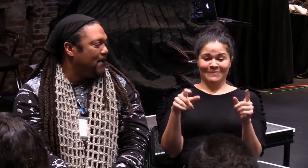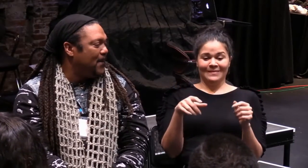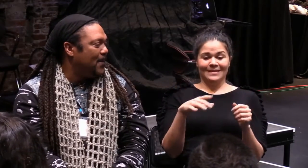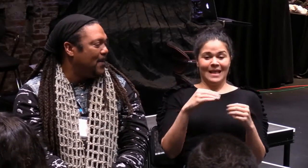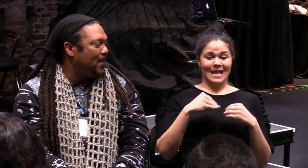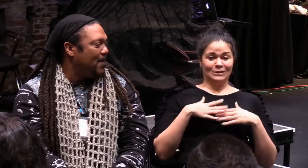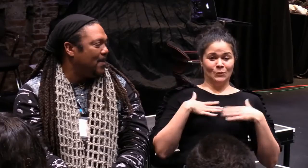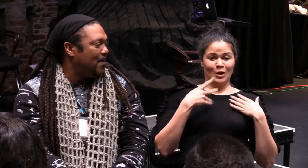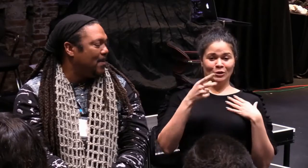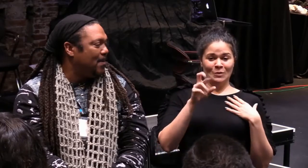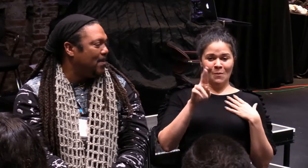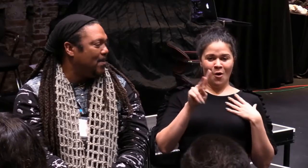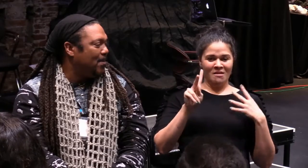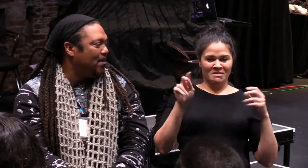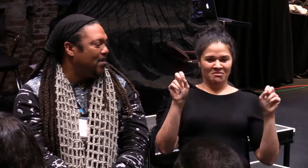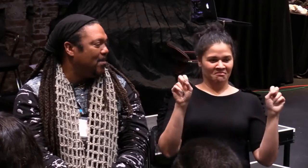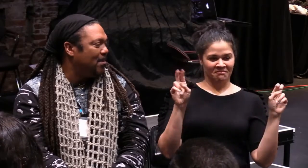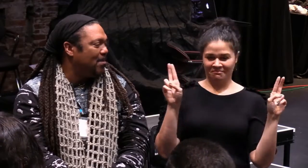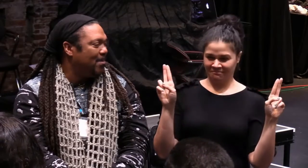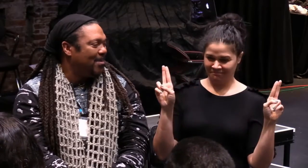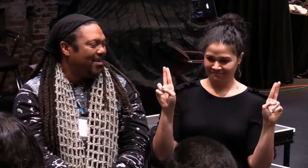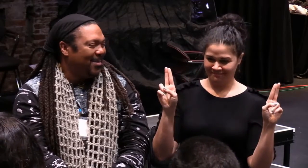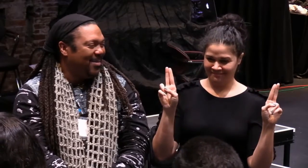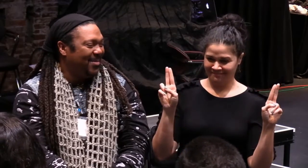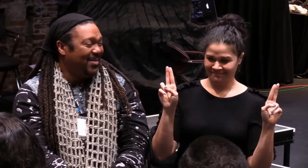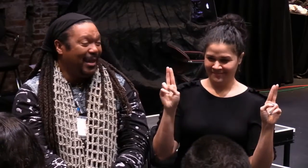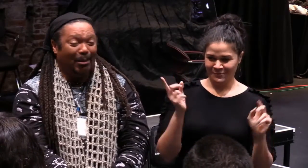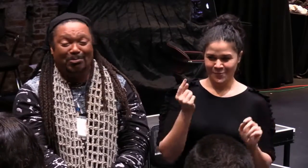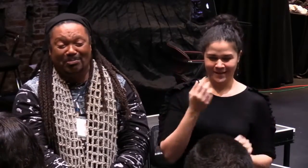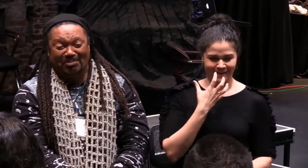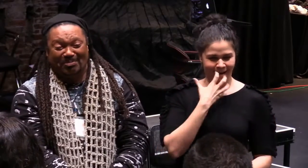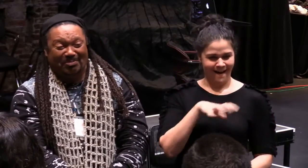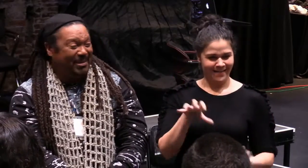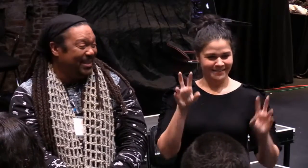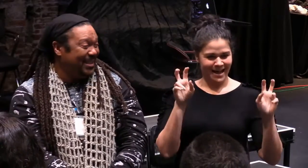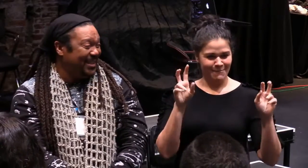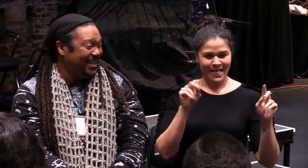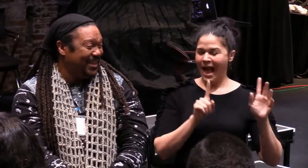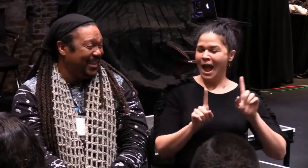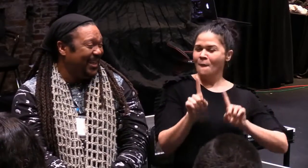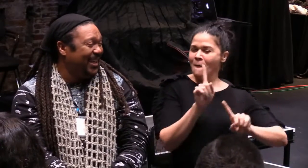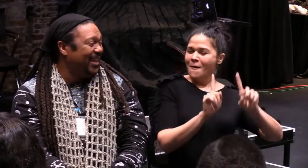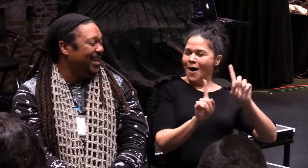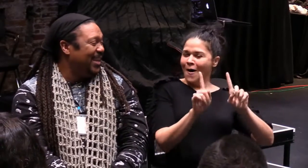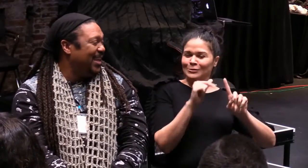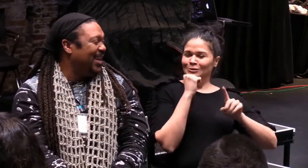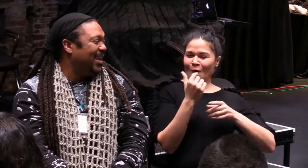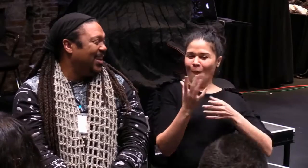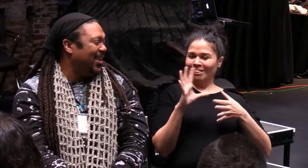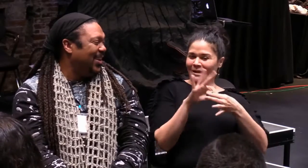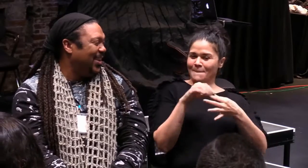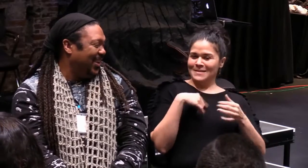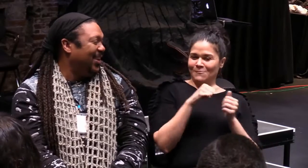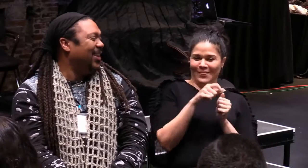So we're talking about inspiration porn. And I think that, you know, as soon as that word was said, people